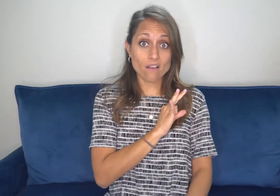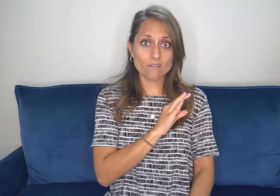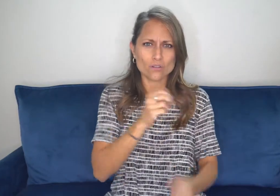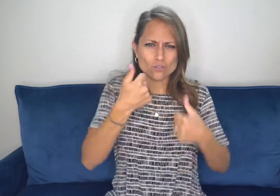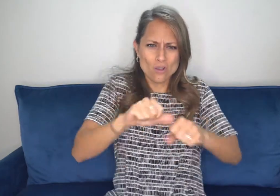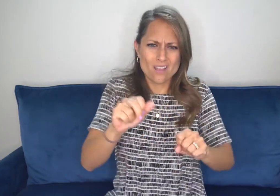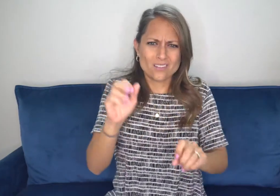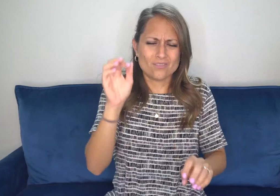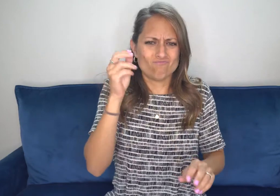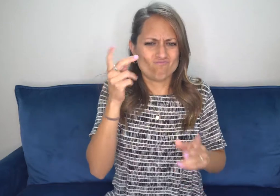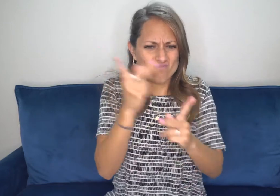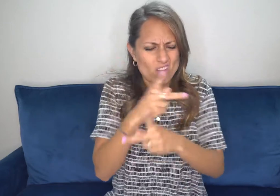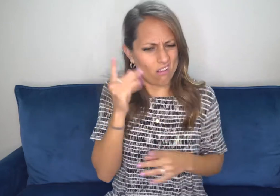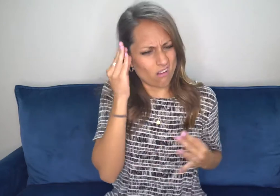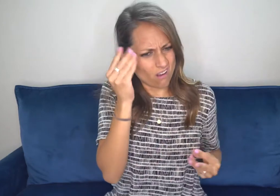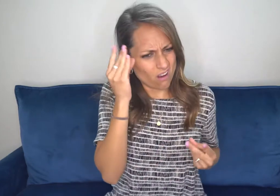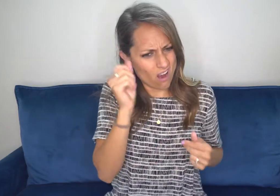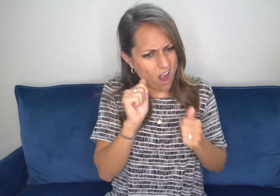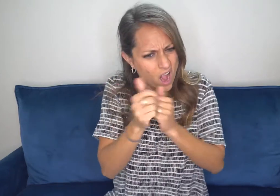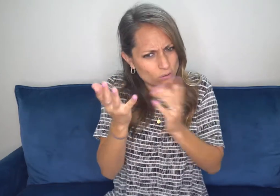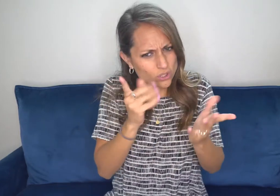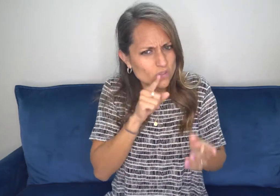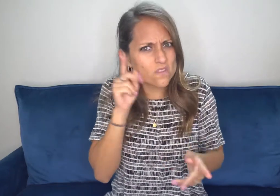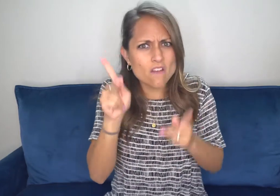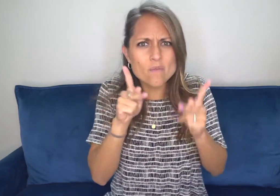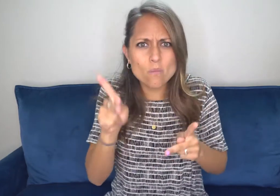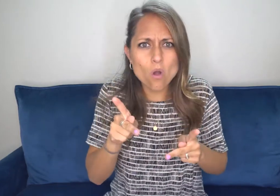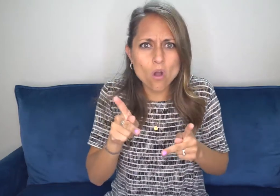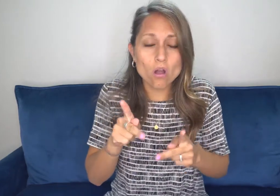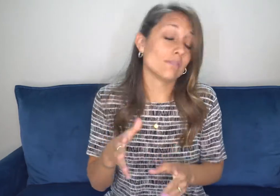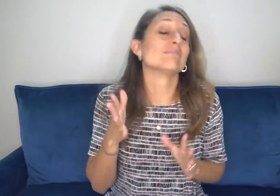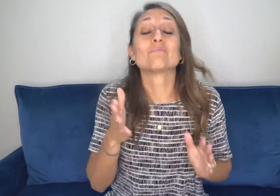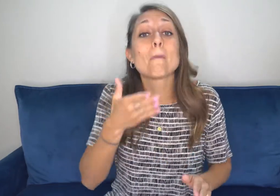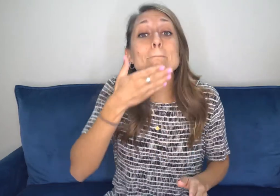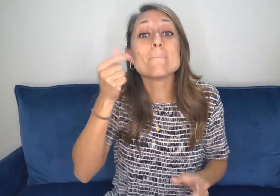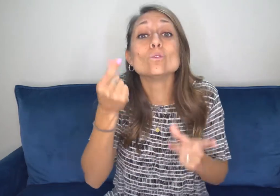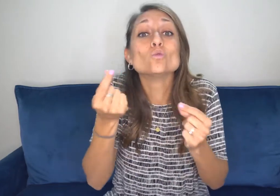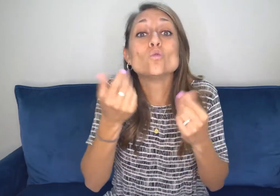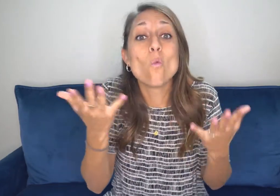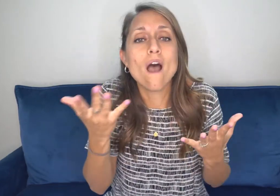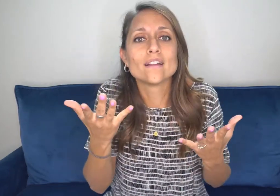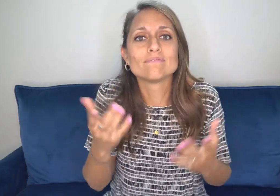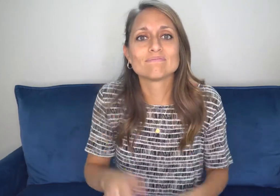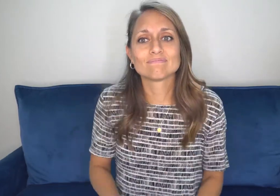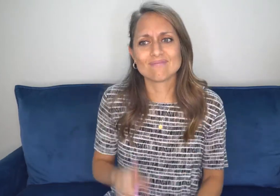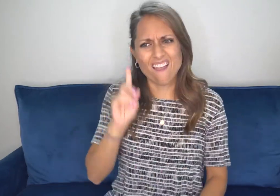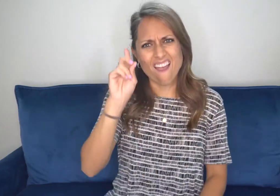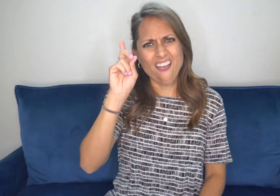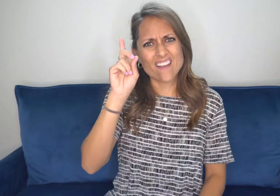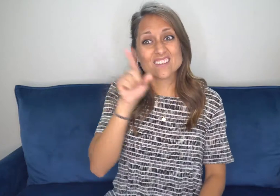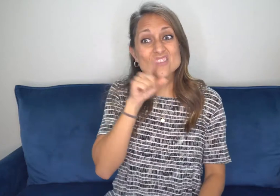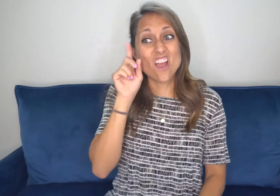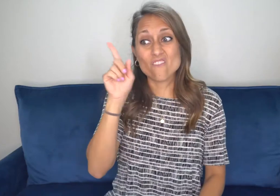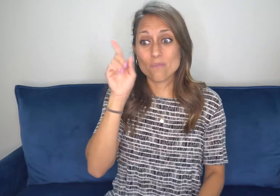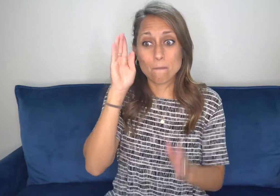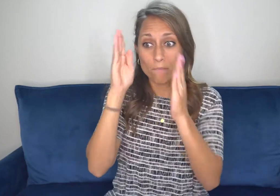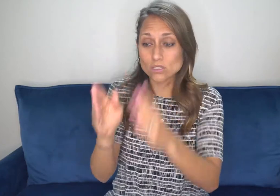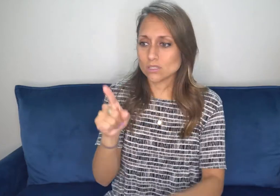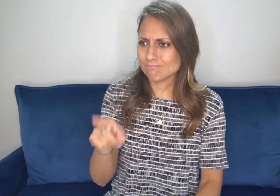You can do this. And if you happen to work on staff at a church, think about how you would engage with a deaf person.